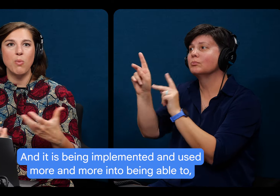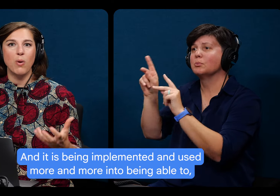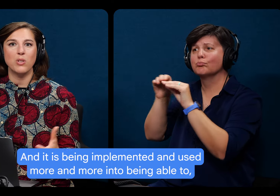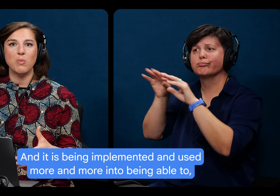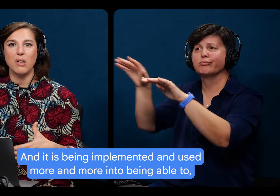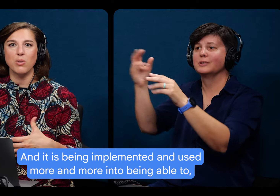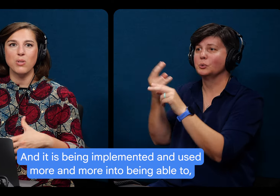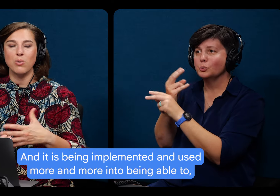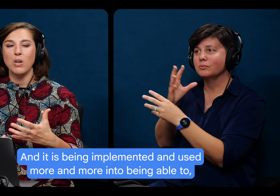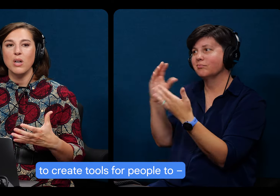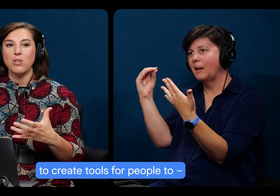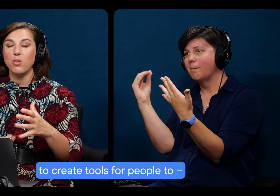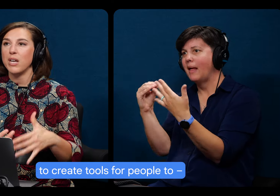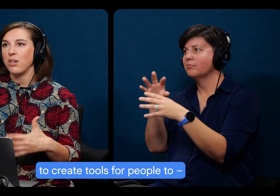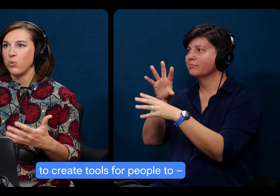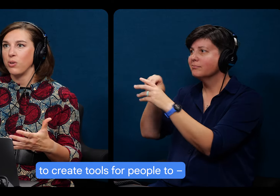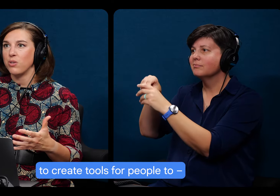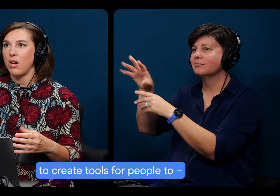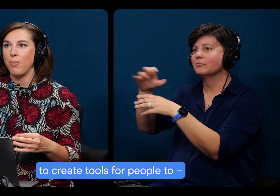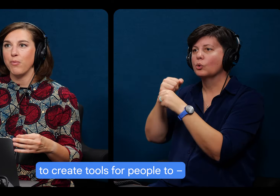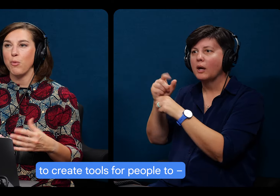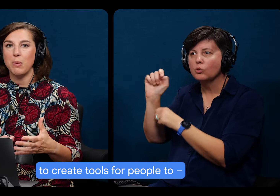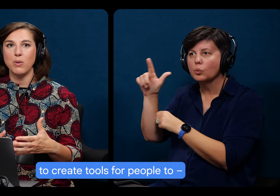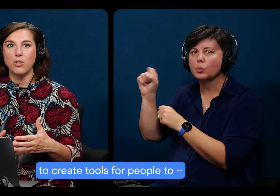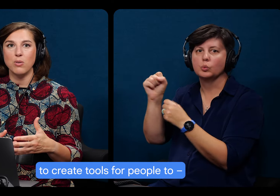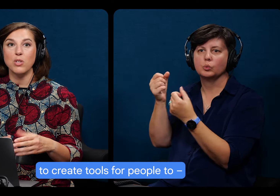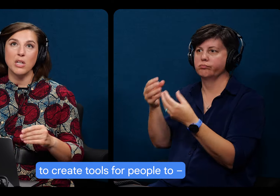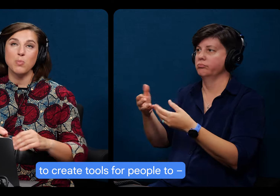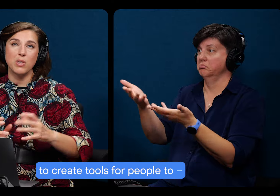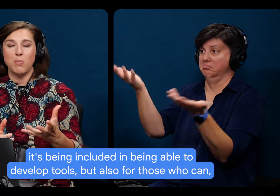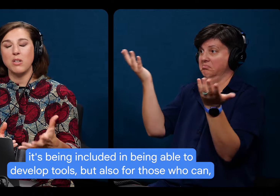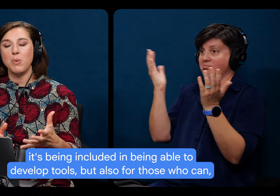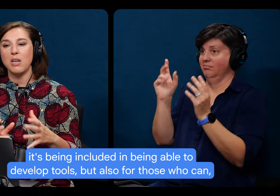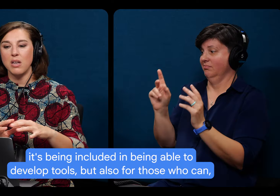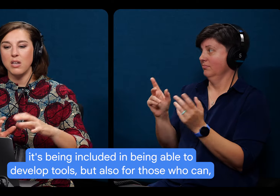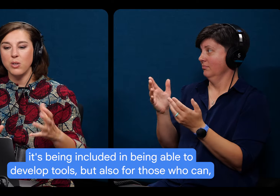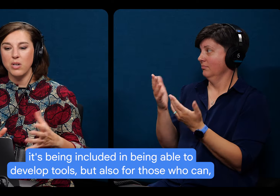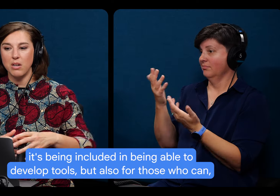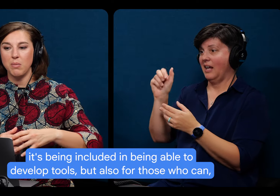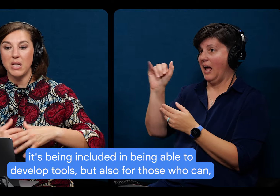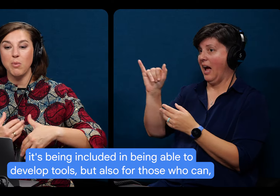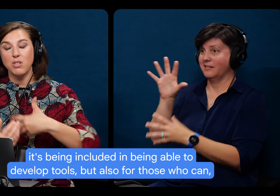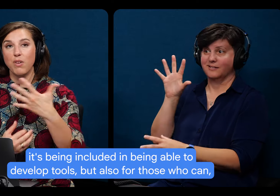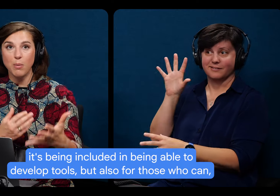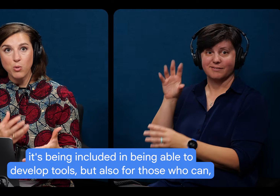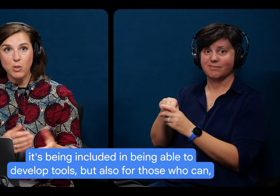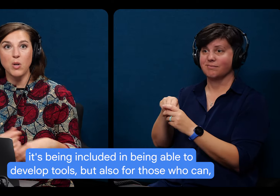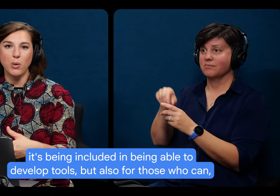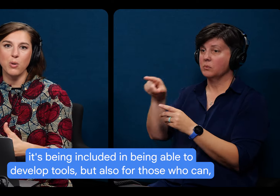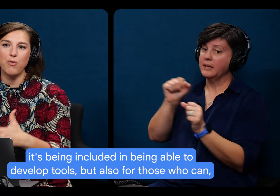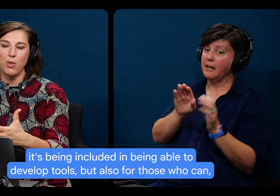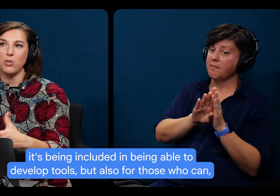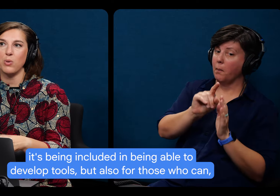more and more into being able to, to create tools, um, for people to, it's, it's being included in being able to develop tools,